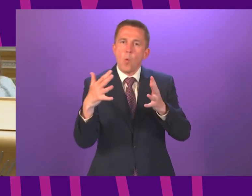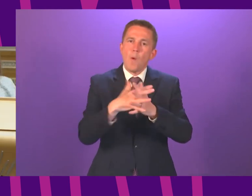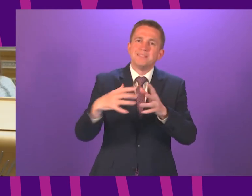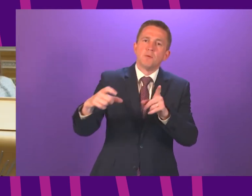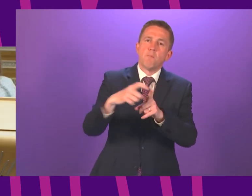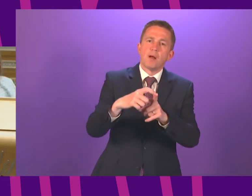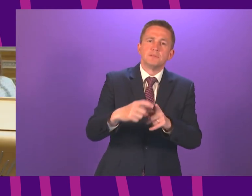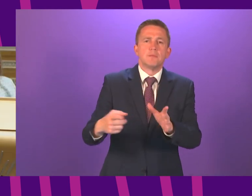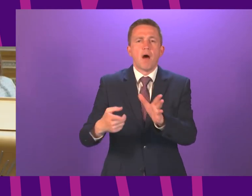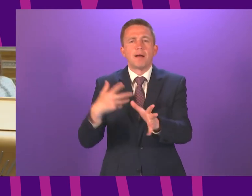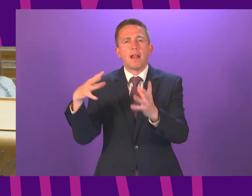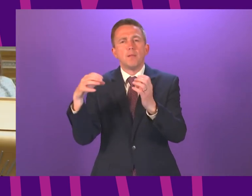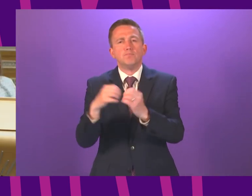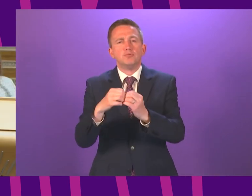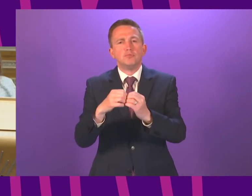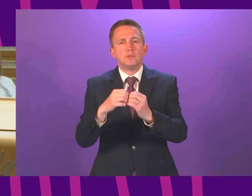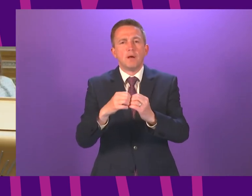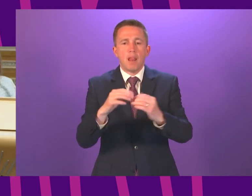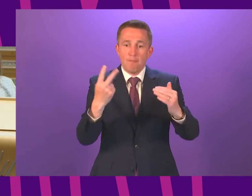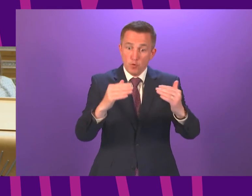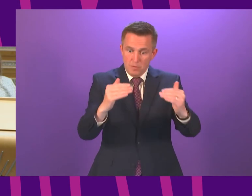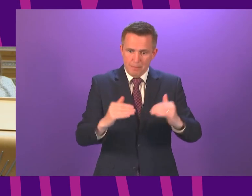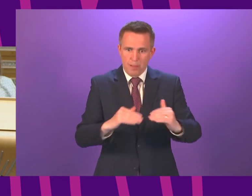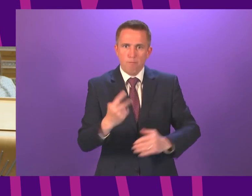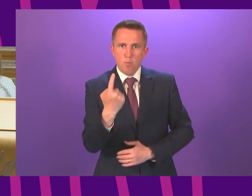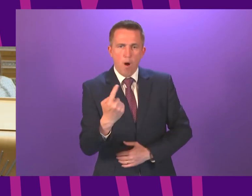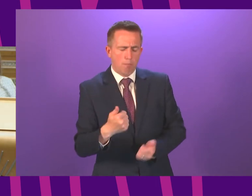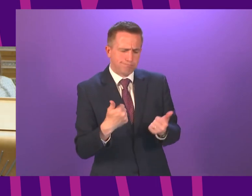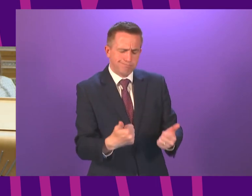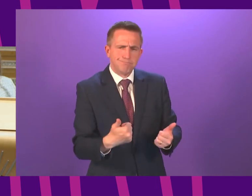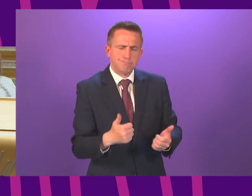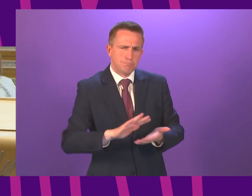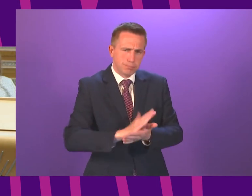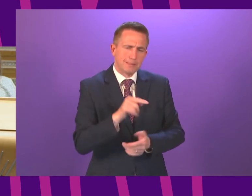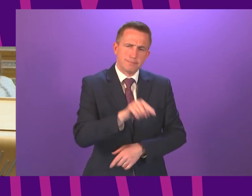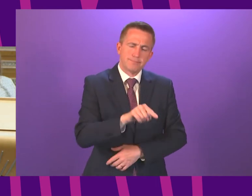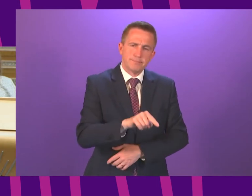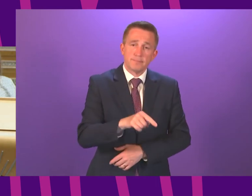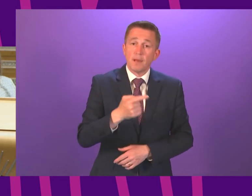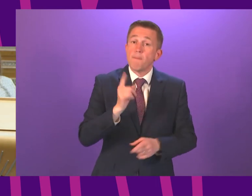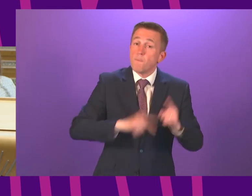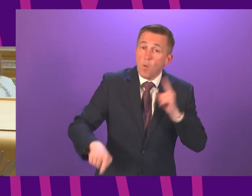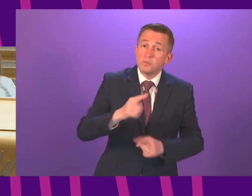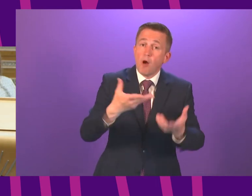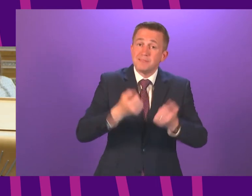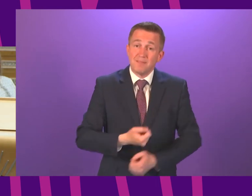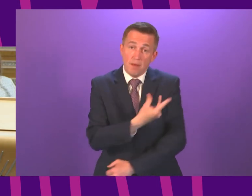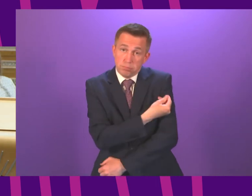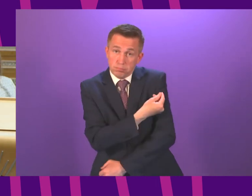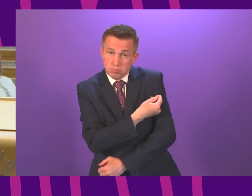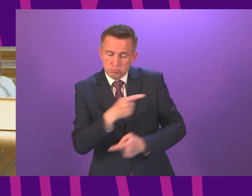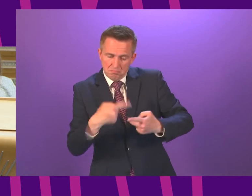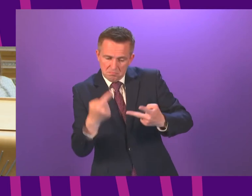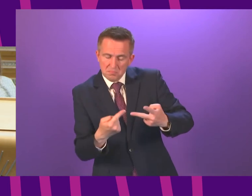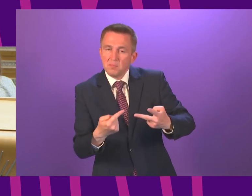and Argylland Butte moving to level 1 the majority of people are getting their vaccinations and that is welcome unfortunately that is not the